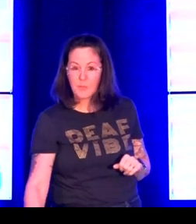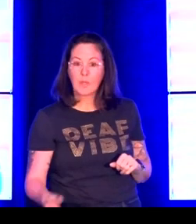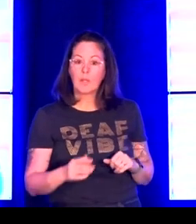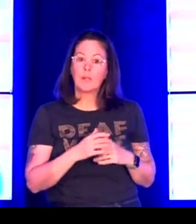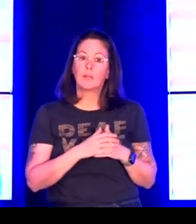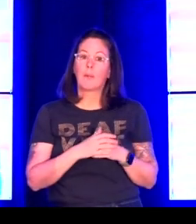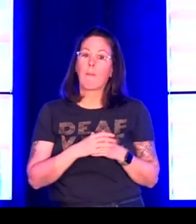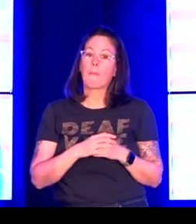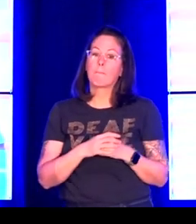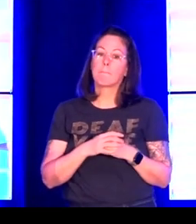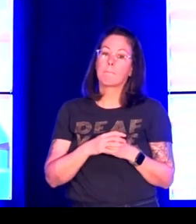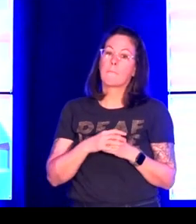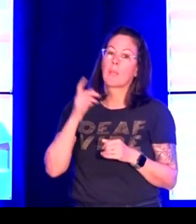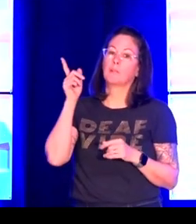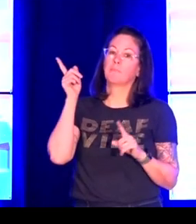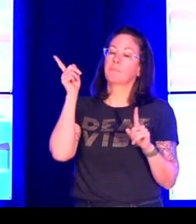available to the community.